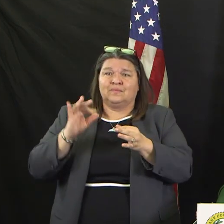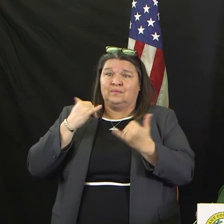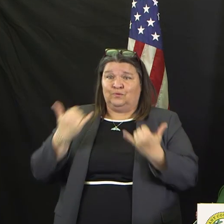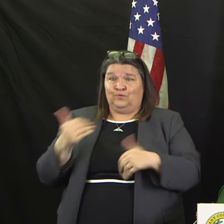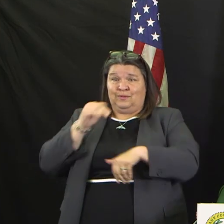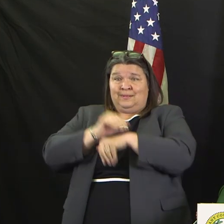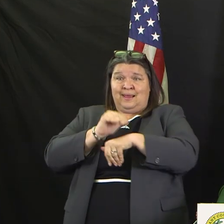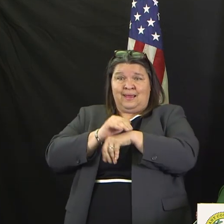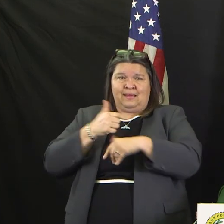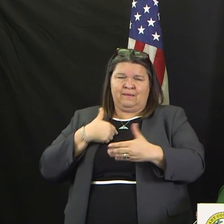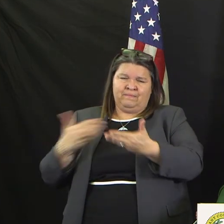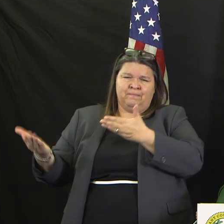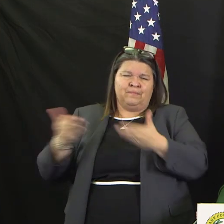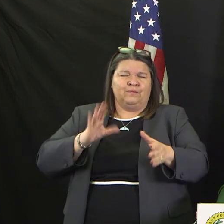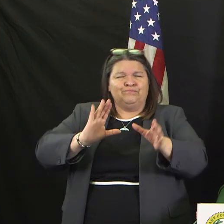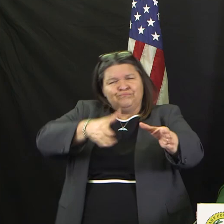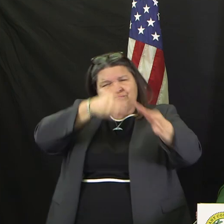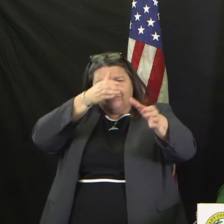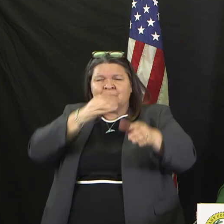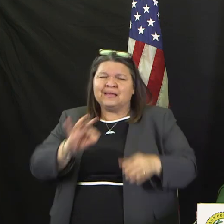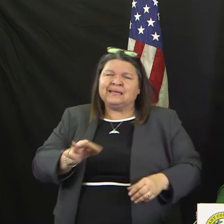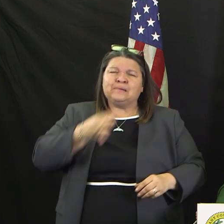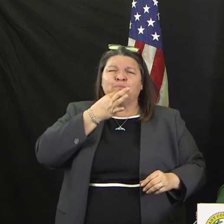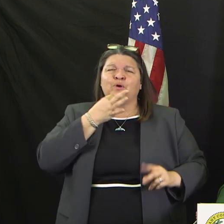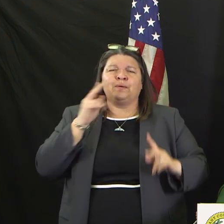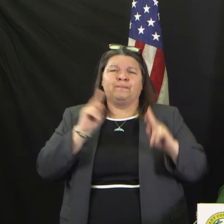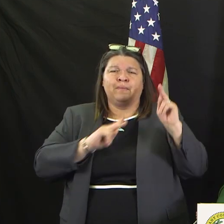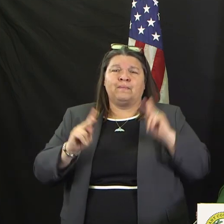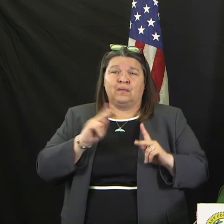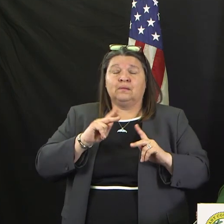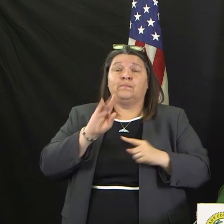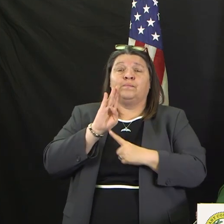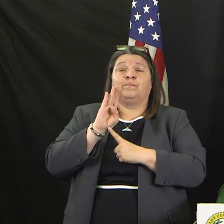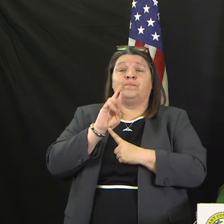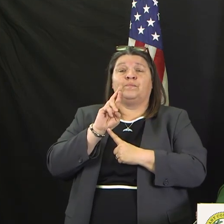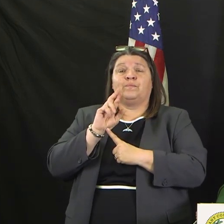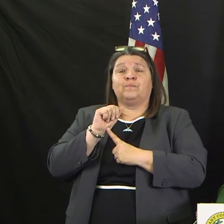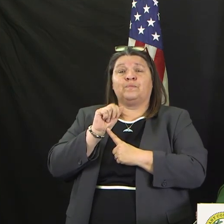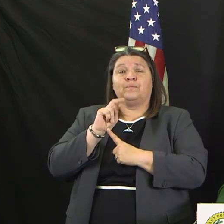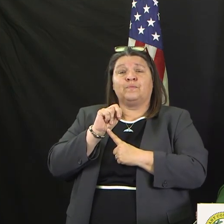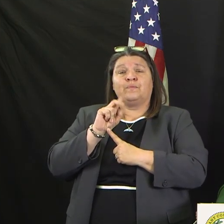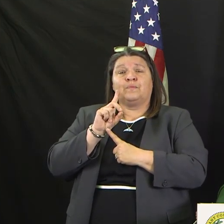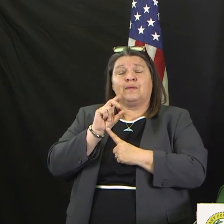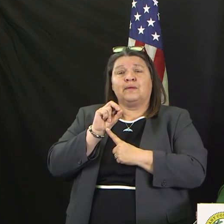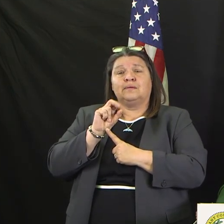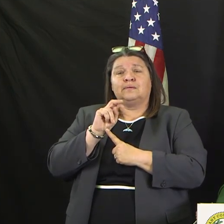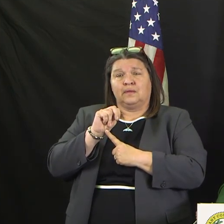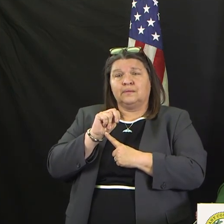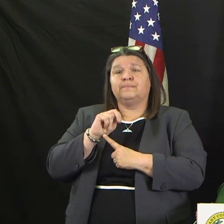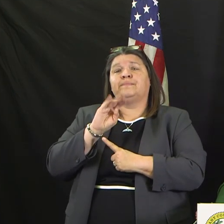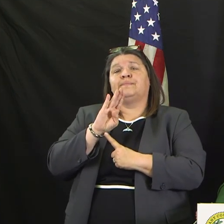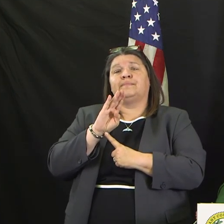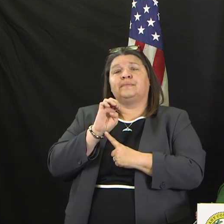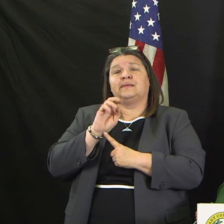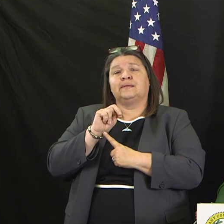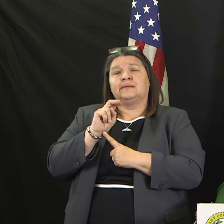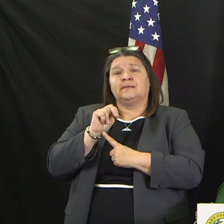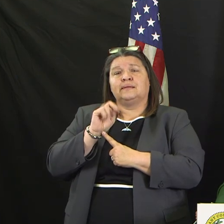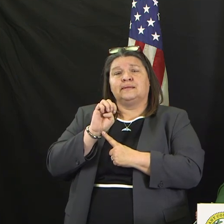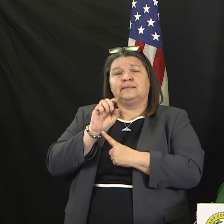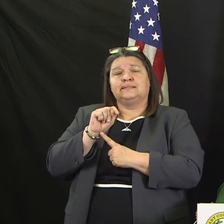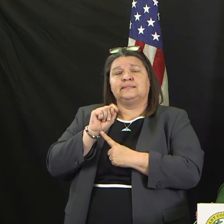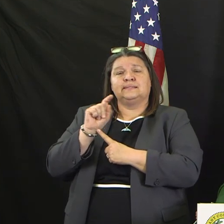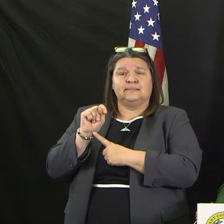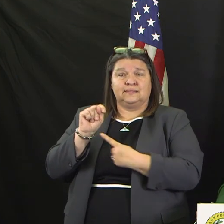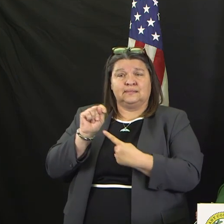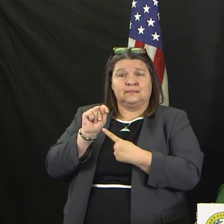Once again, I'm going to ask Brandon Bennett, our director of public health for the city, and our code compliance director to come forward and talk to you.